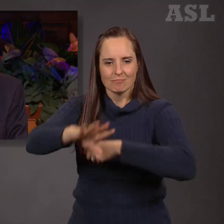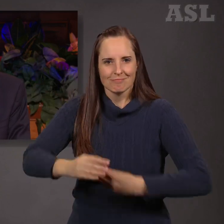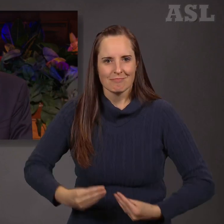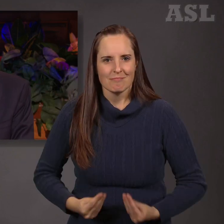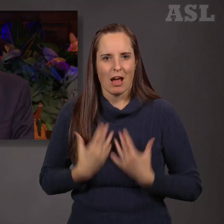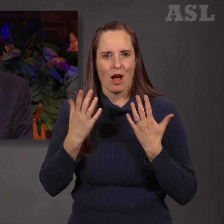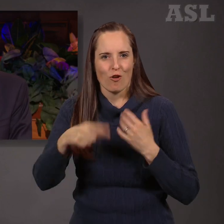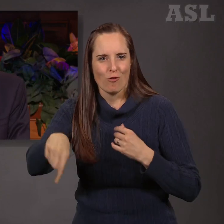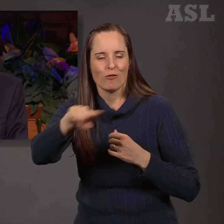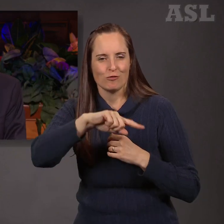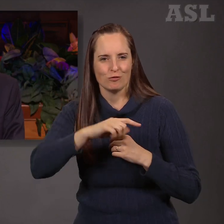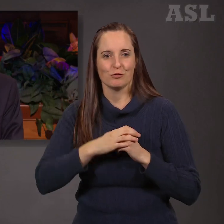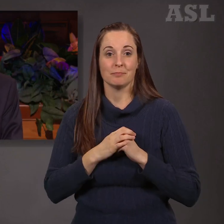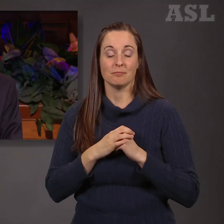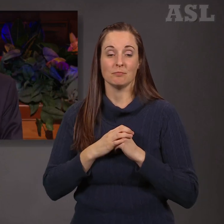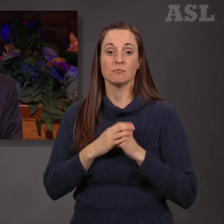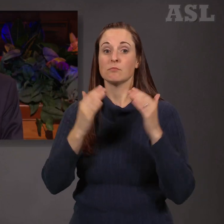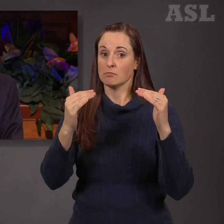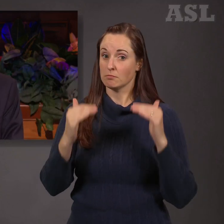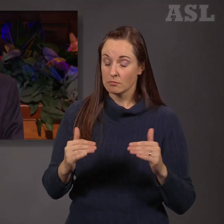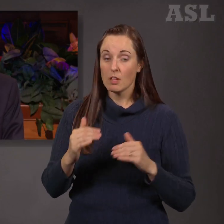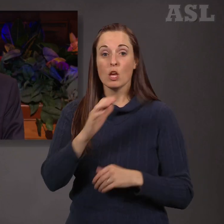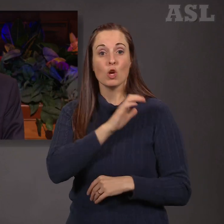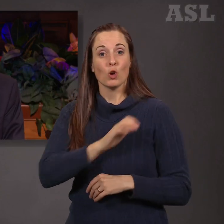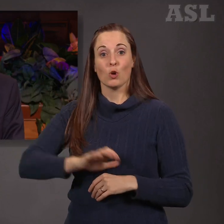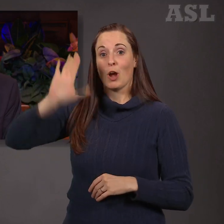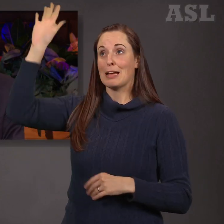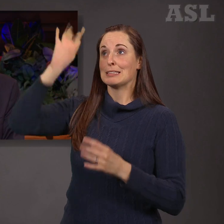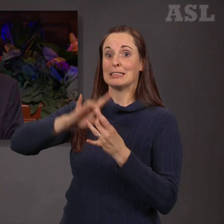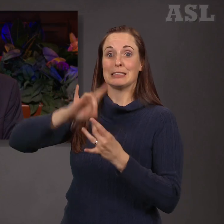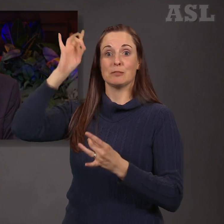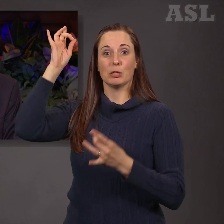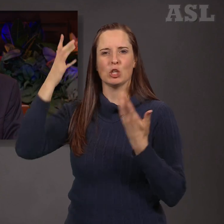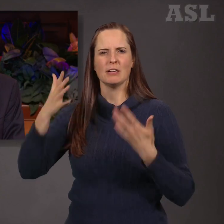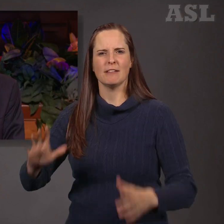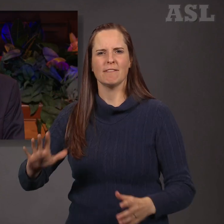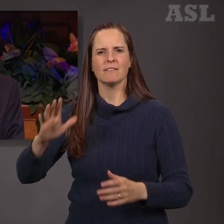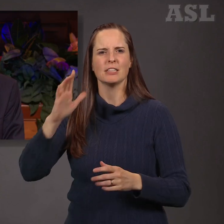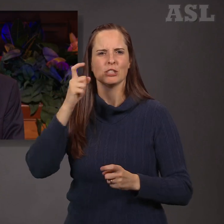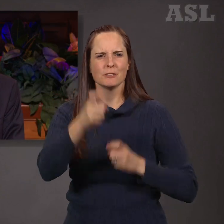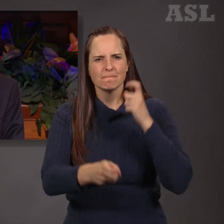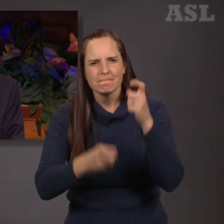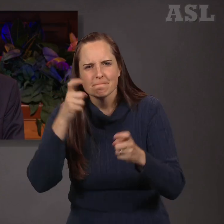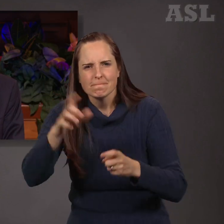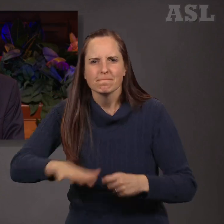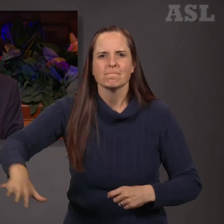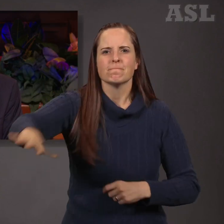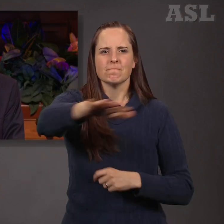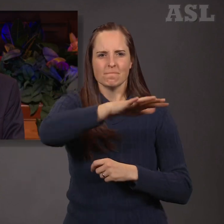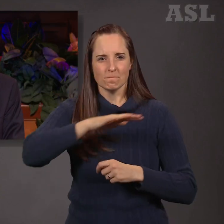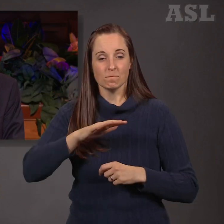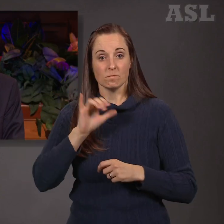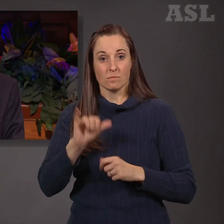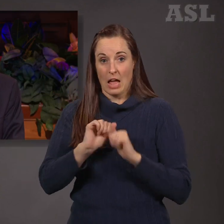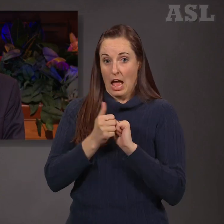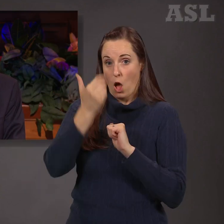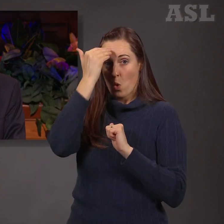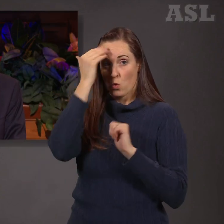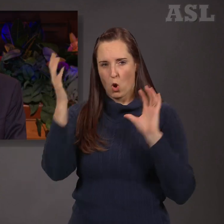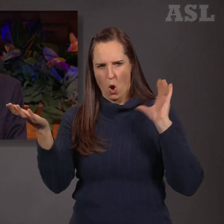For behold, the Spirit of Christ is given to every man that he may know good from evil. Wherefore, I show